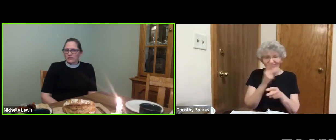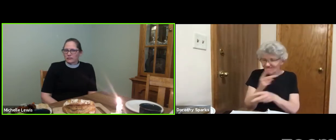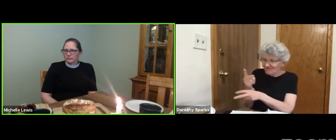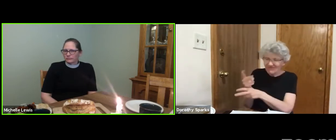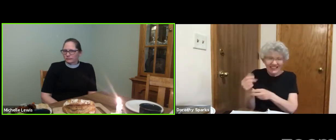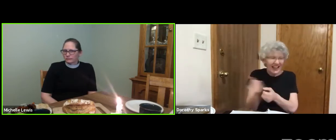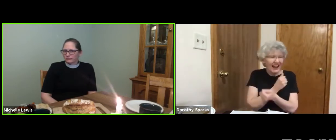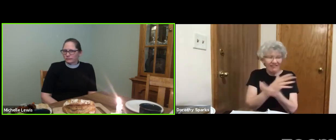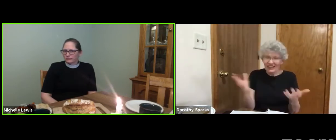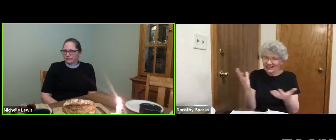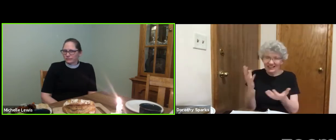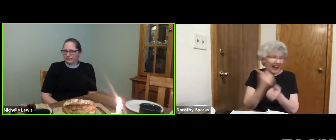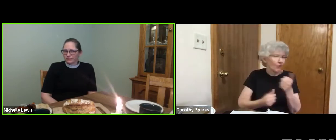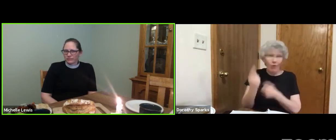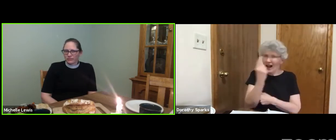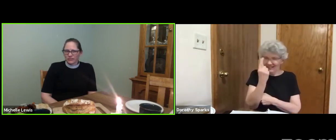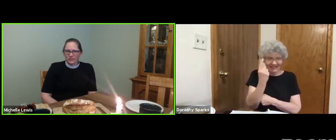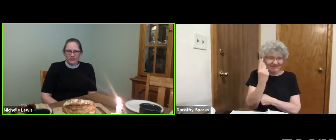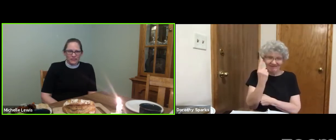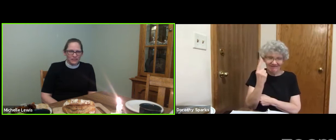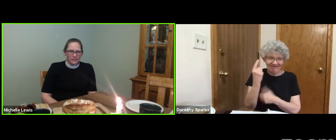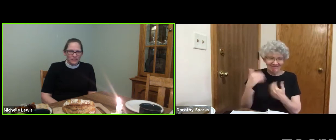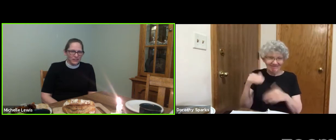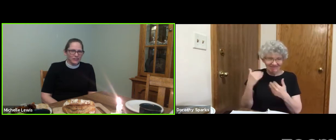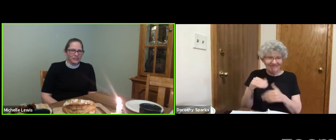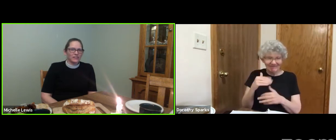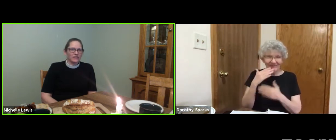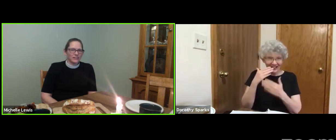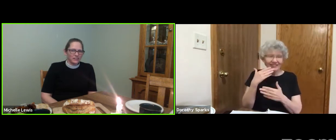feed the bird. And God takes care of everyone.